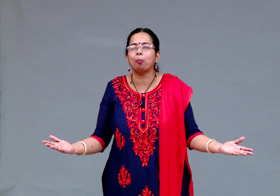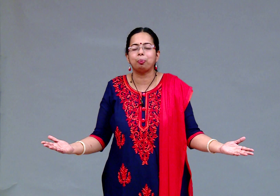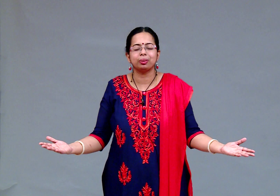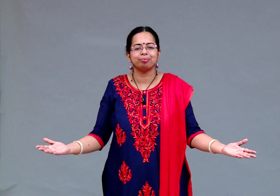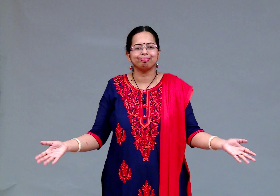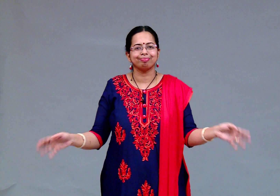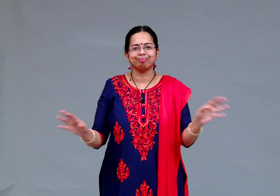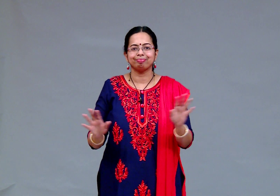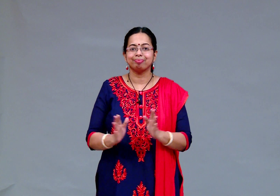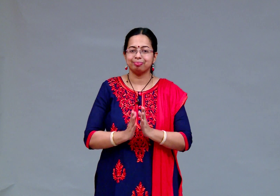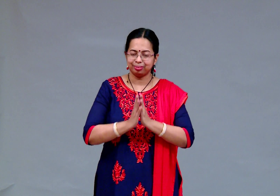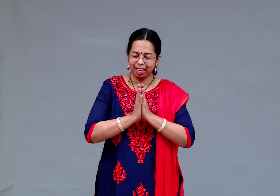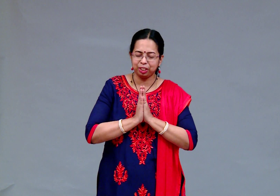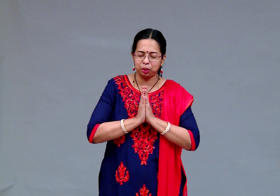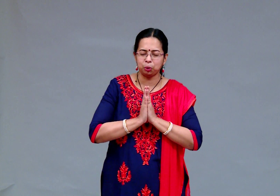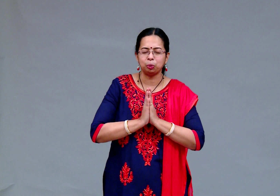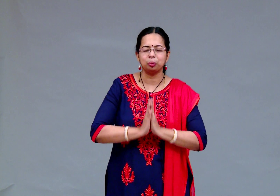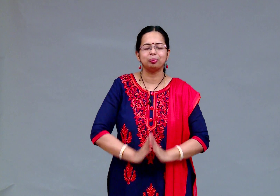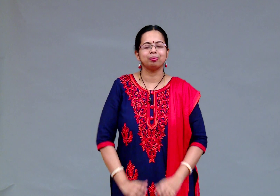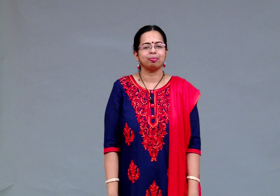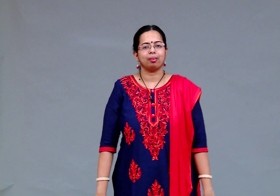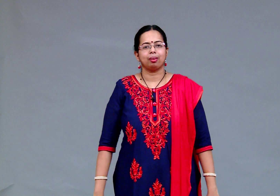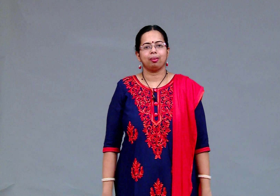hope thank you you